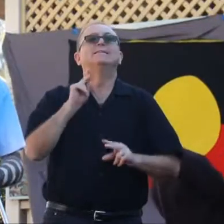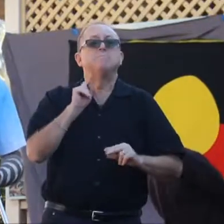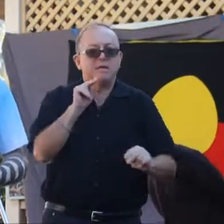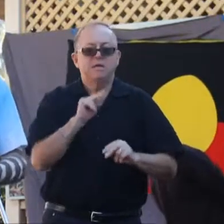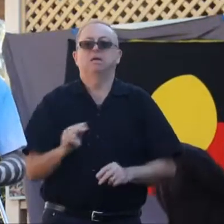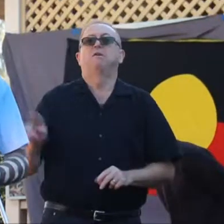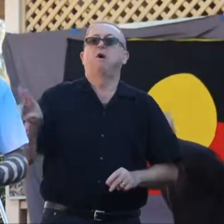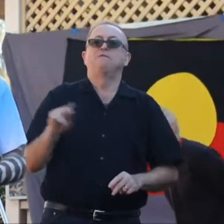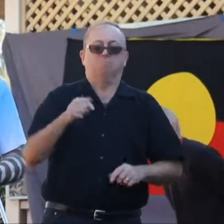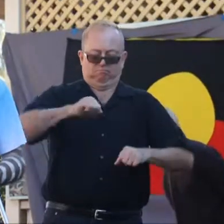our country.